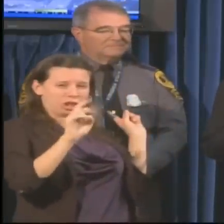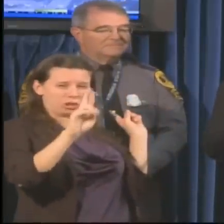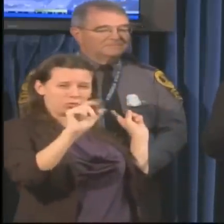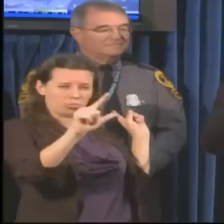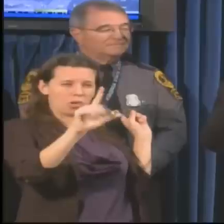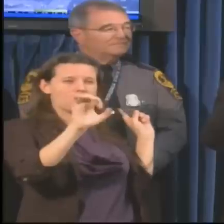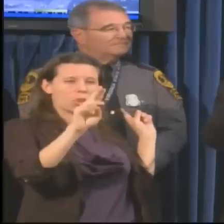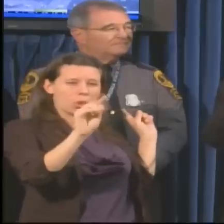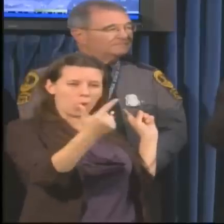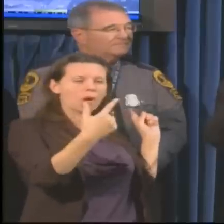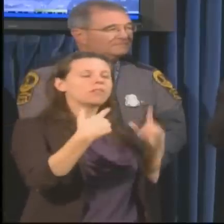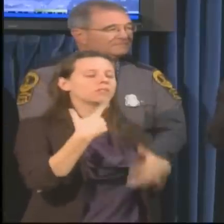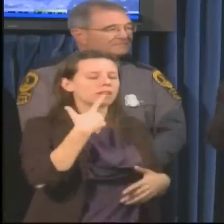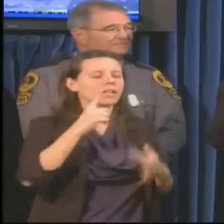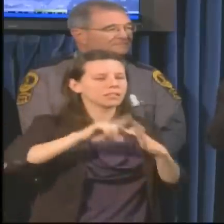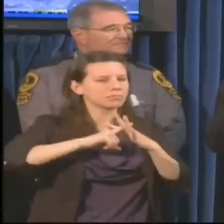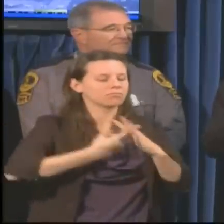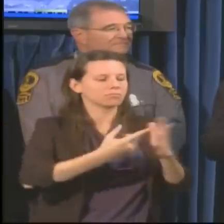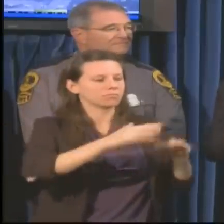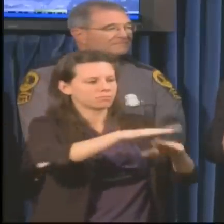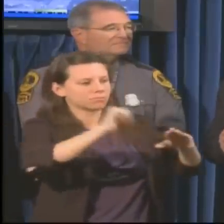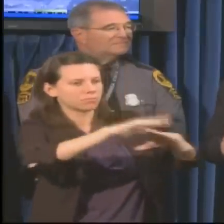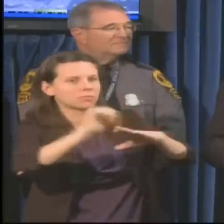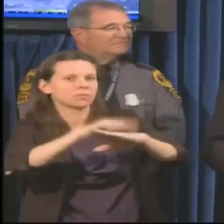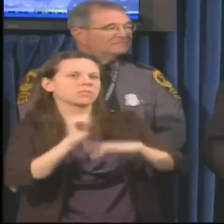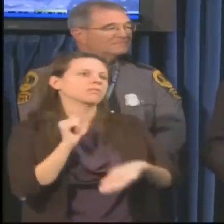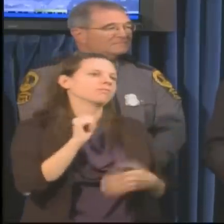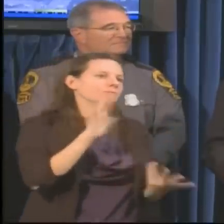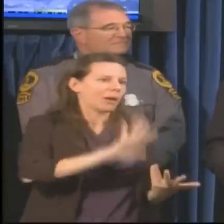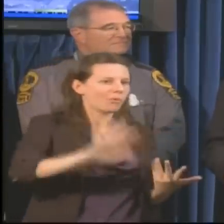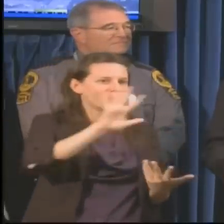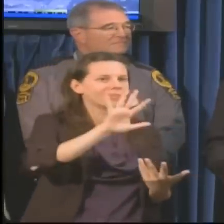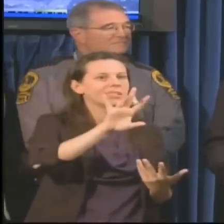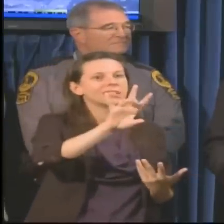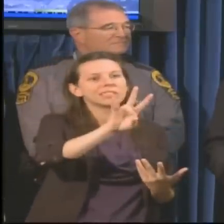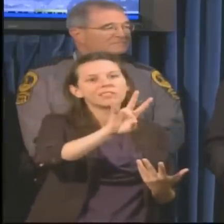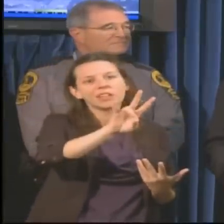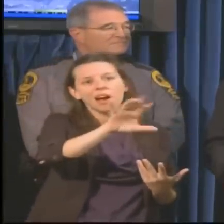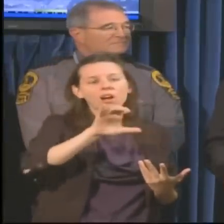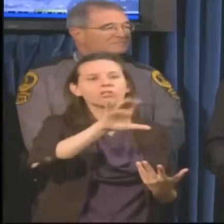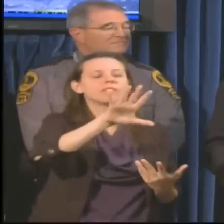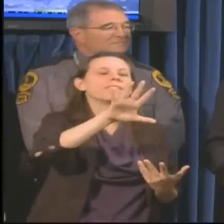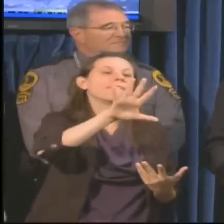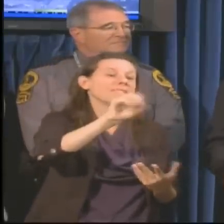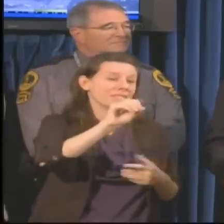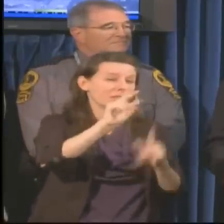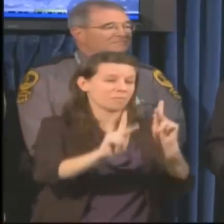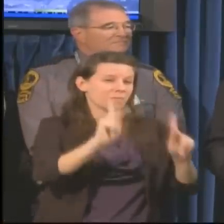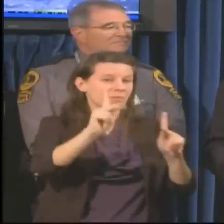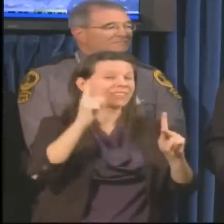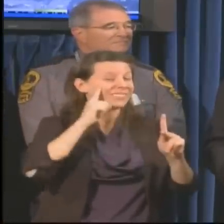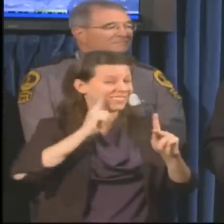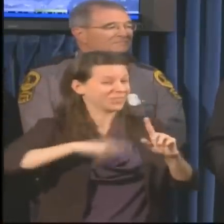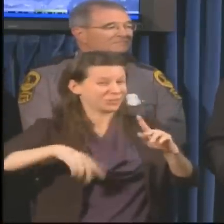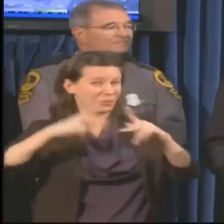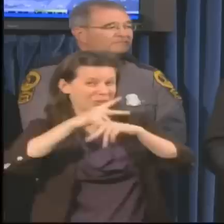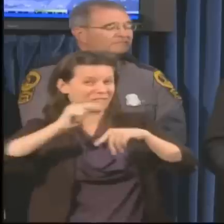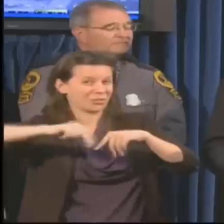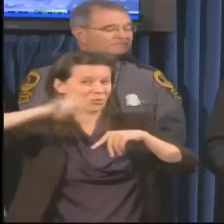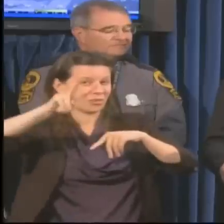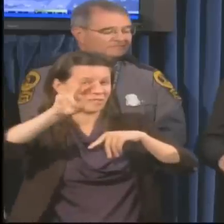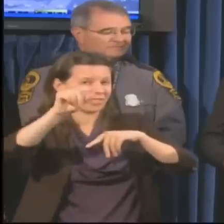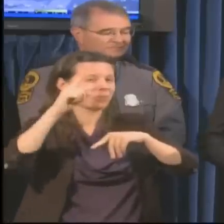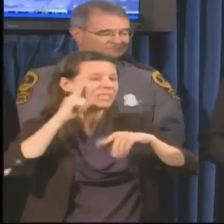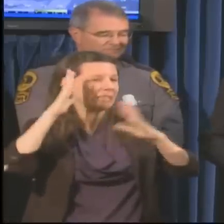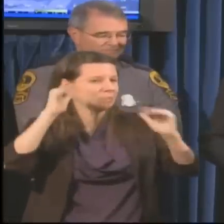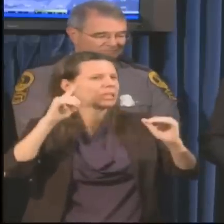especially now to help northern Virginia, where we expect perhaps the longest impacts of the storm into Tuesday night and